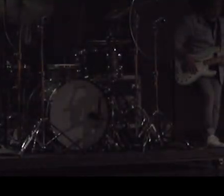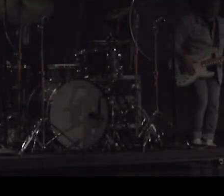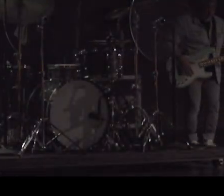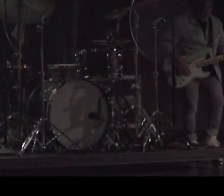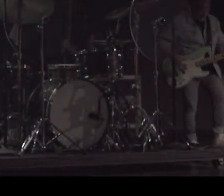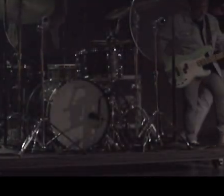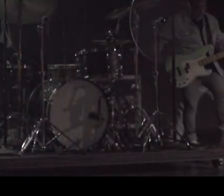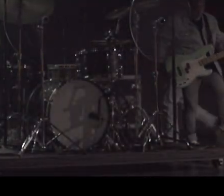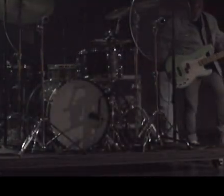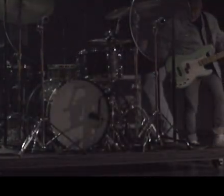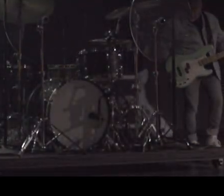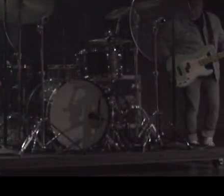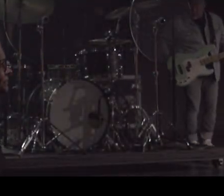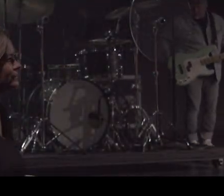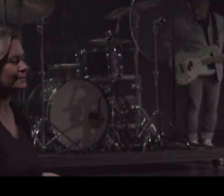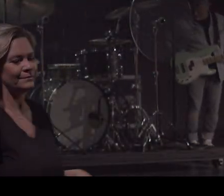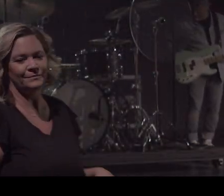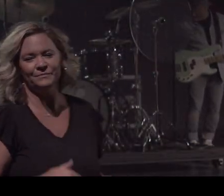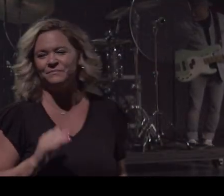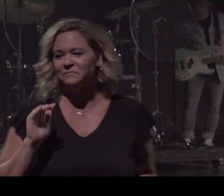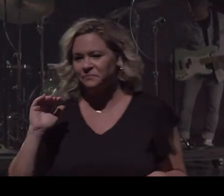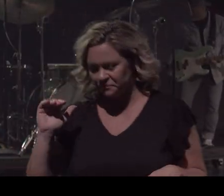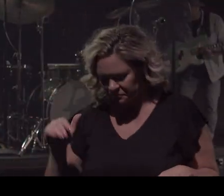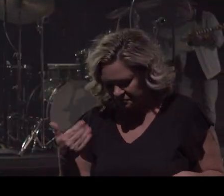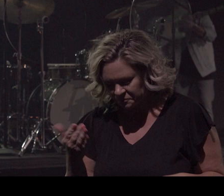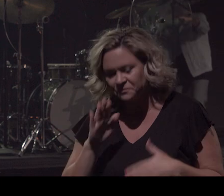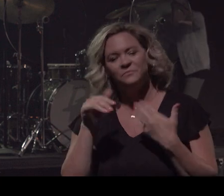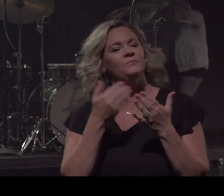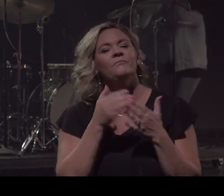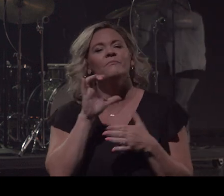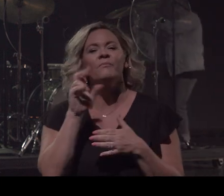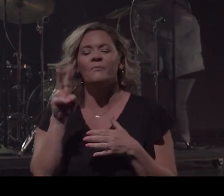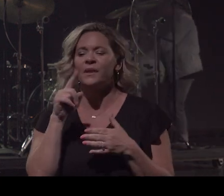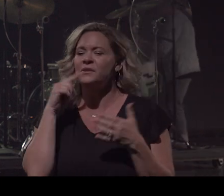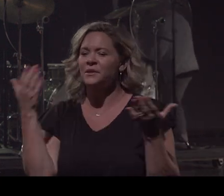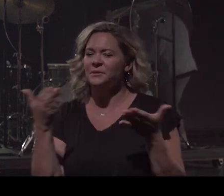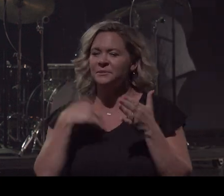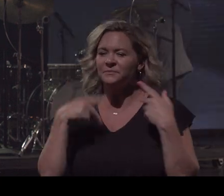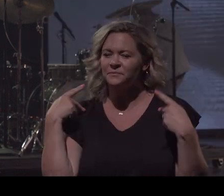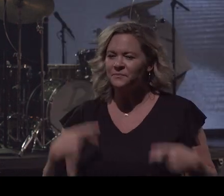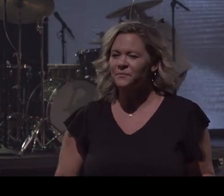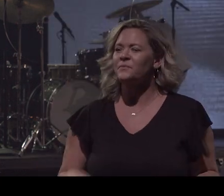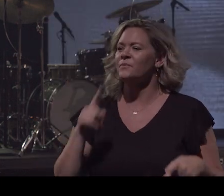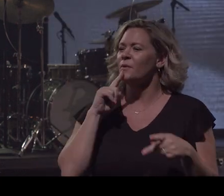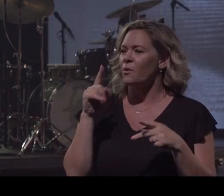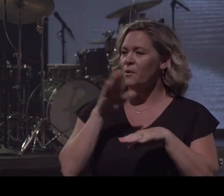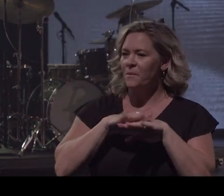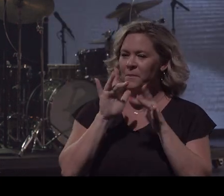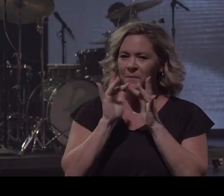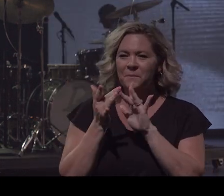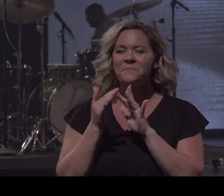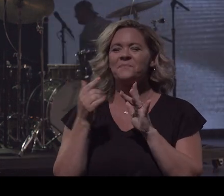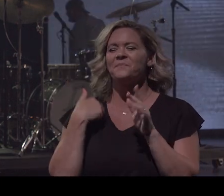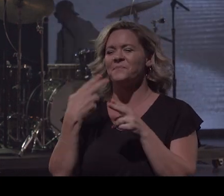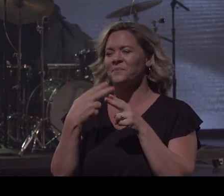well I wanna welcome y'all again to CCV whether you're physically here on our campus or you're joining us online my name is Travis Brown I'm the campus pastor